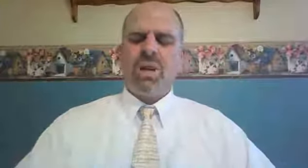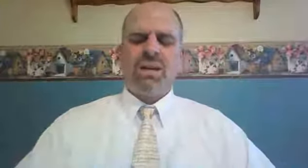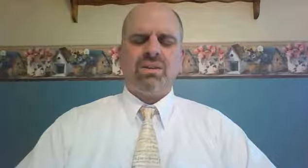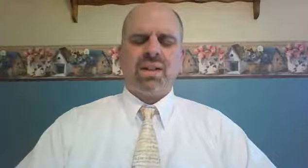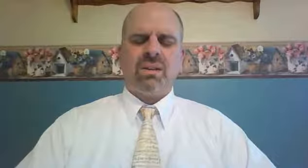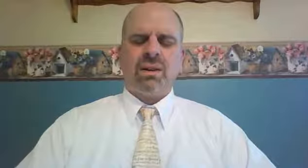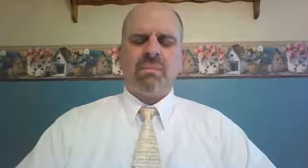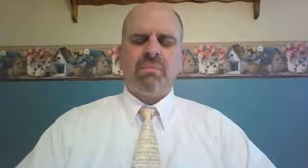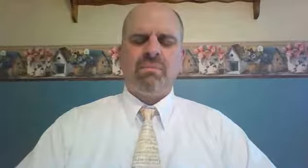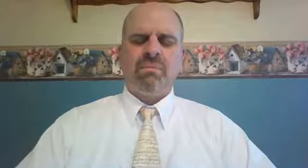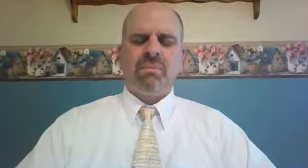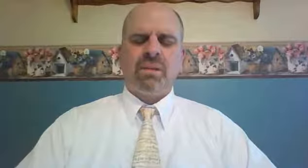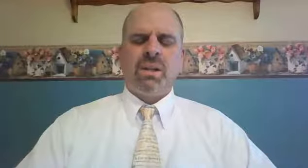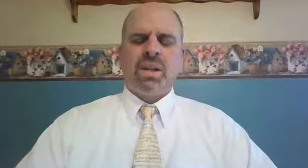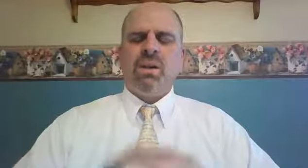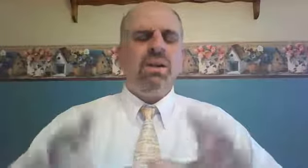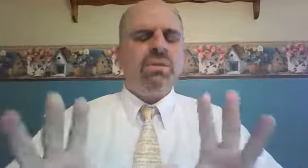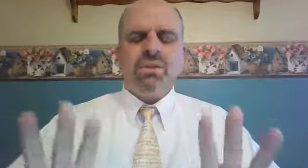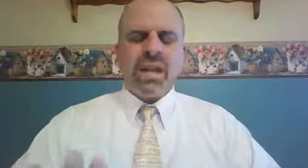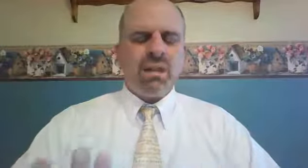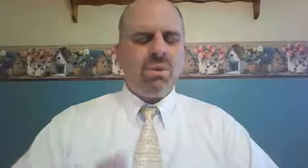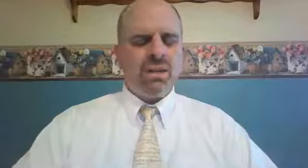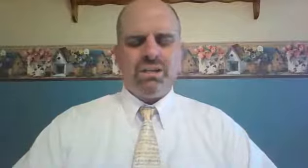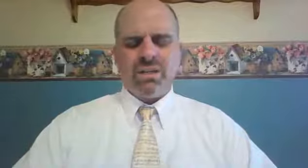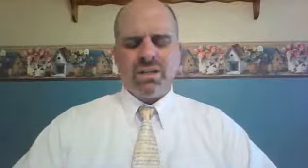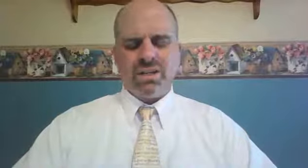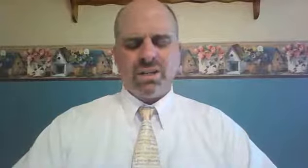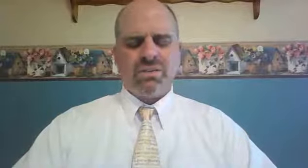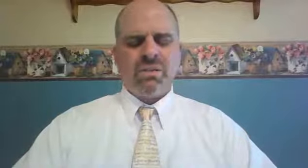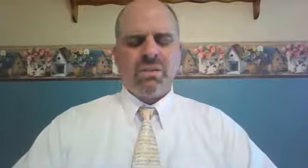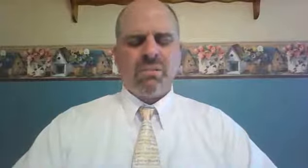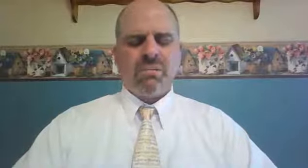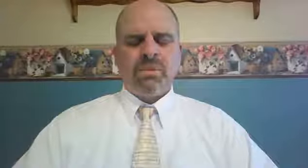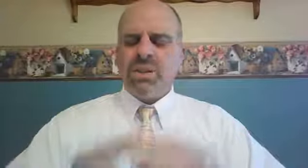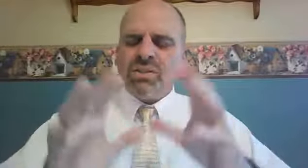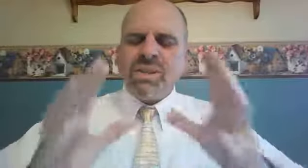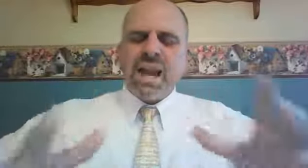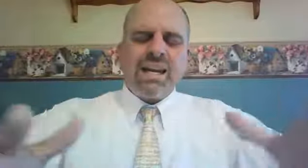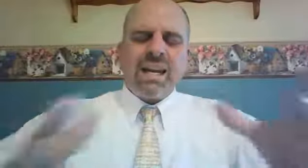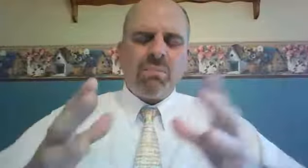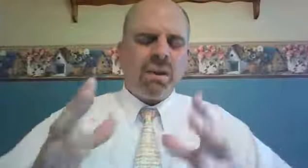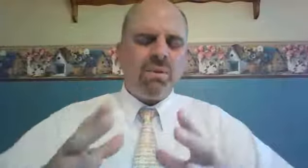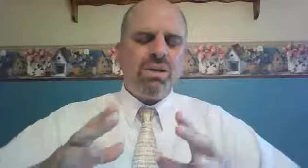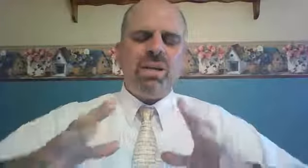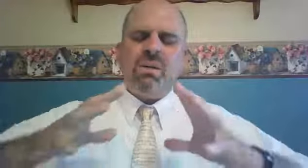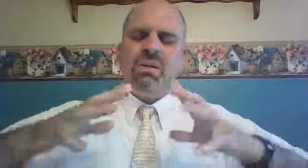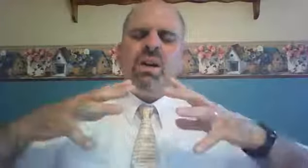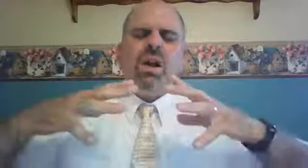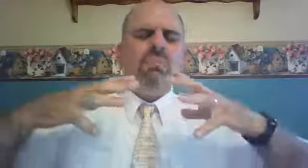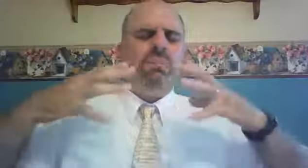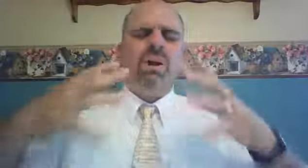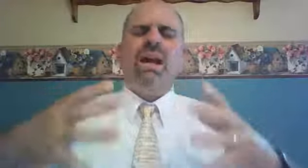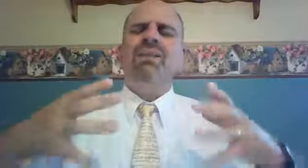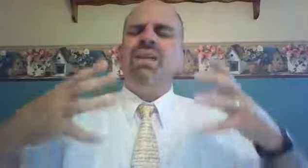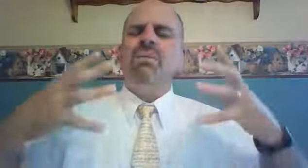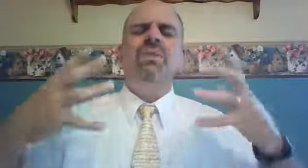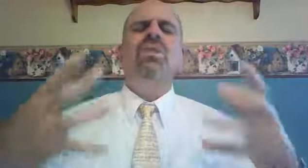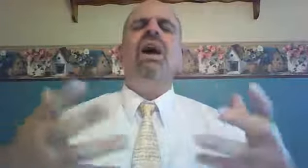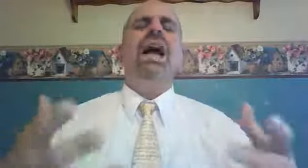reconcile them. Lord, if there's anyone listening to this that has not yet been redeemed, I pray that they would cry